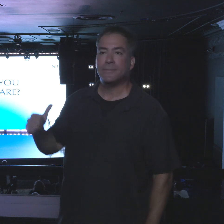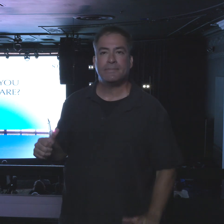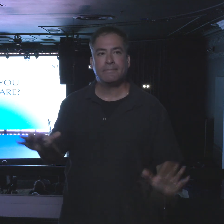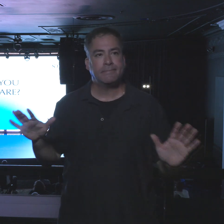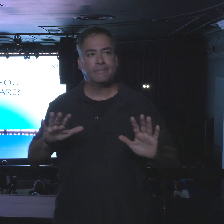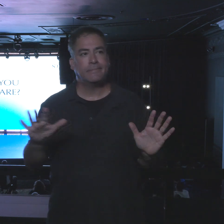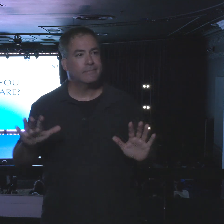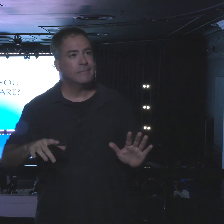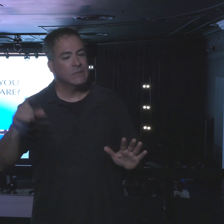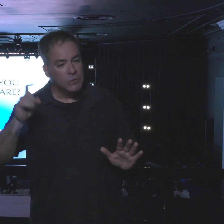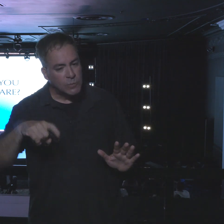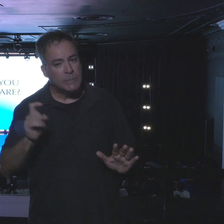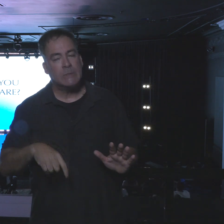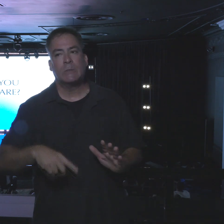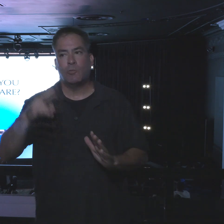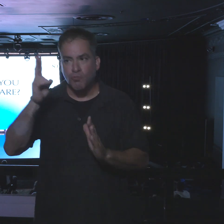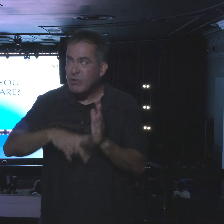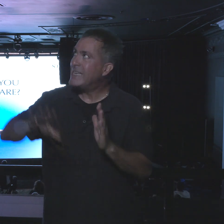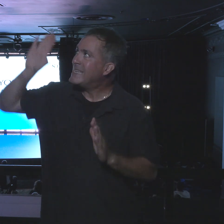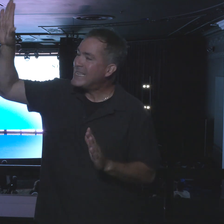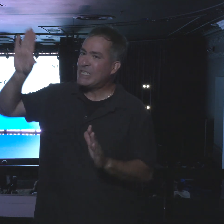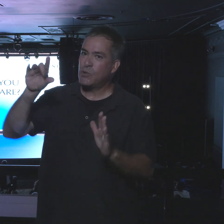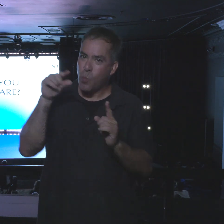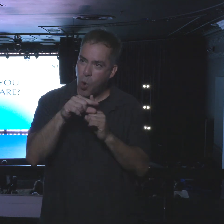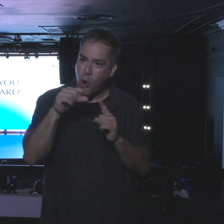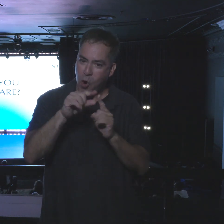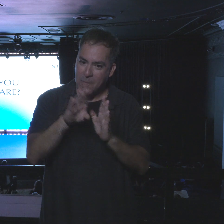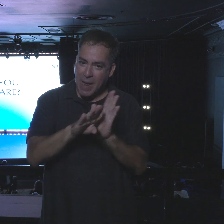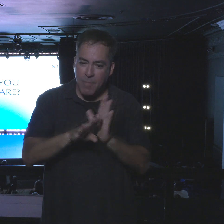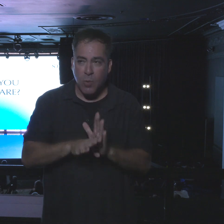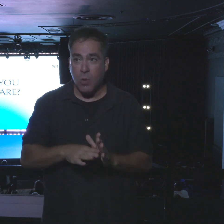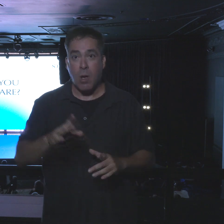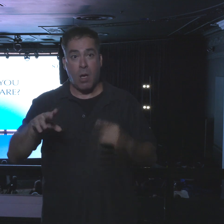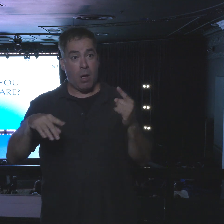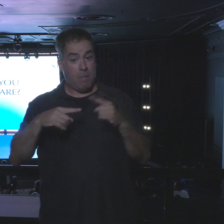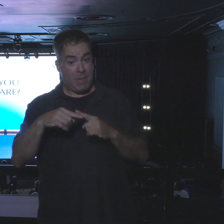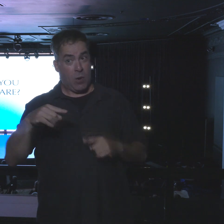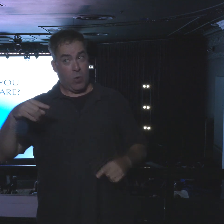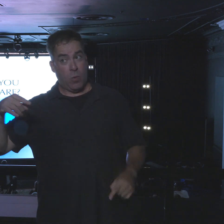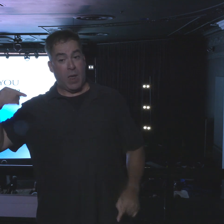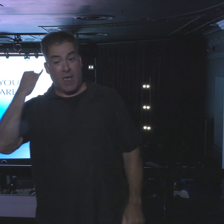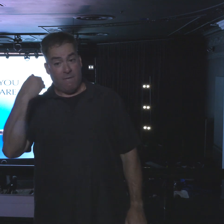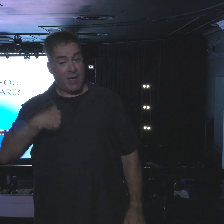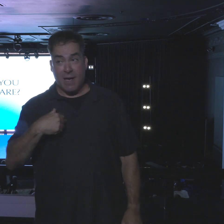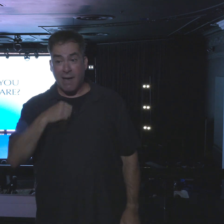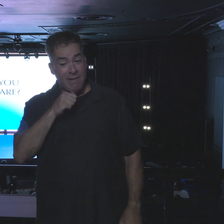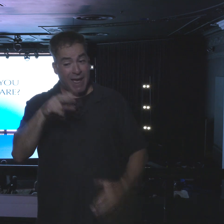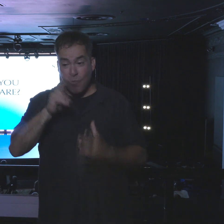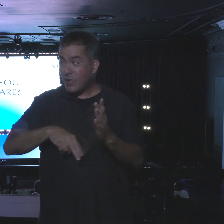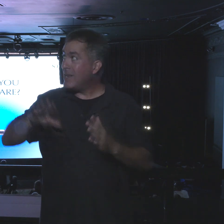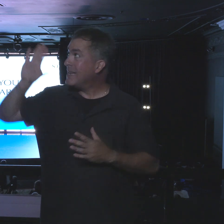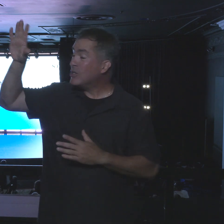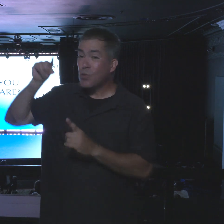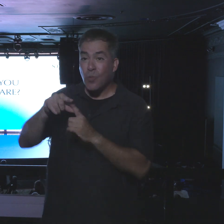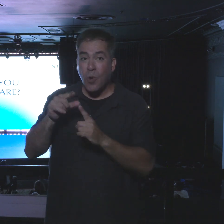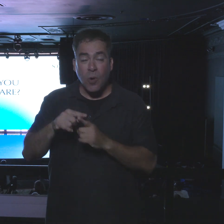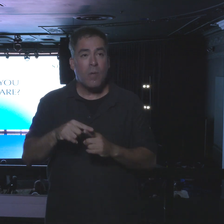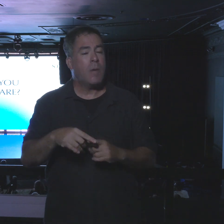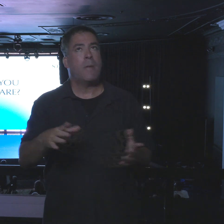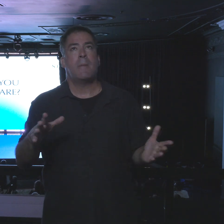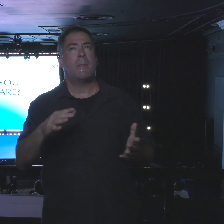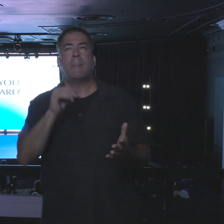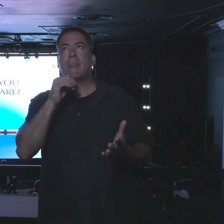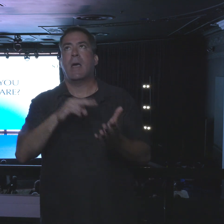have to read the word of God. And I don't know about you, but when I don't read the word of God, I'm not talking